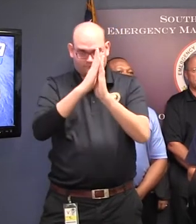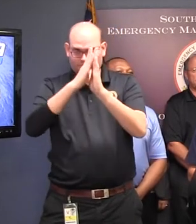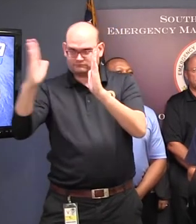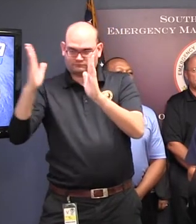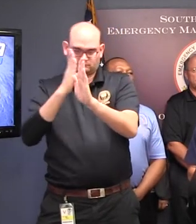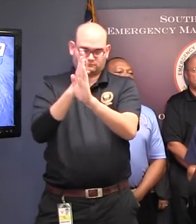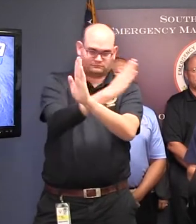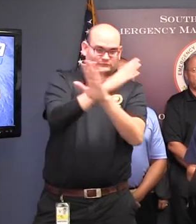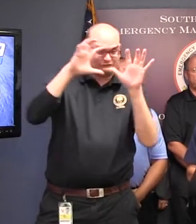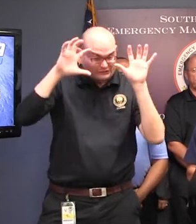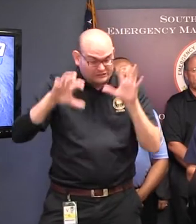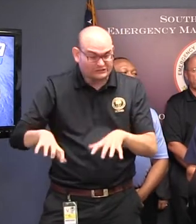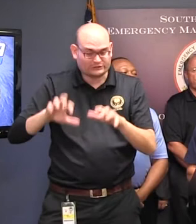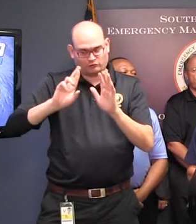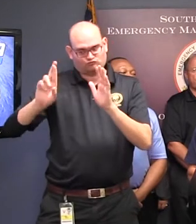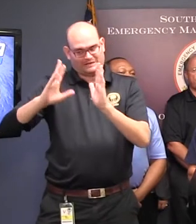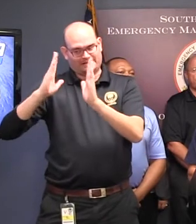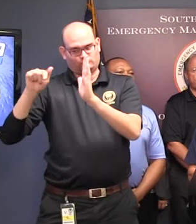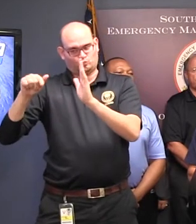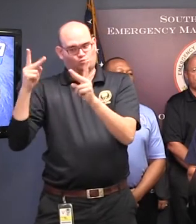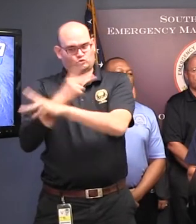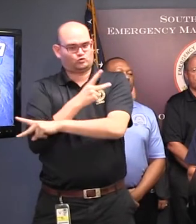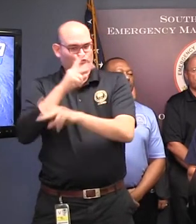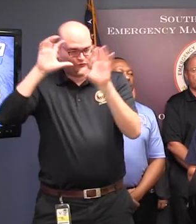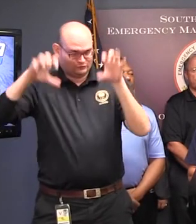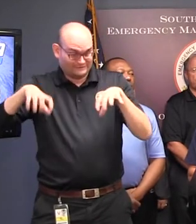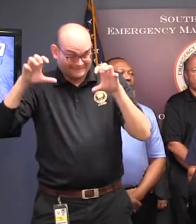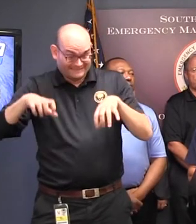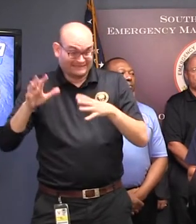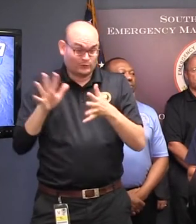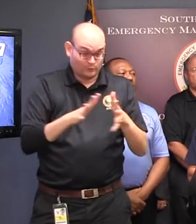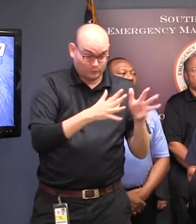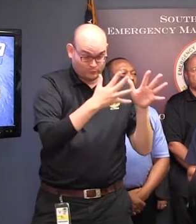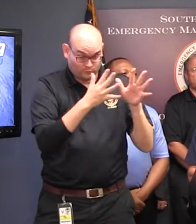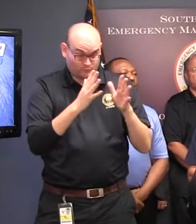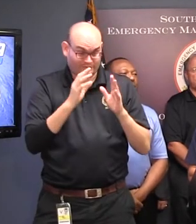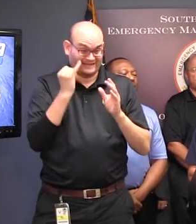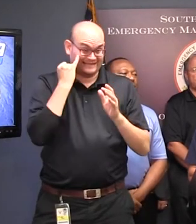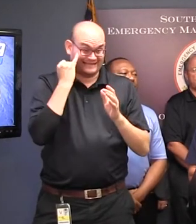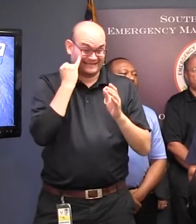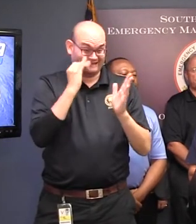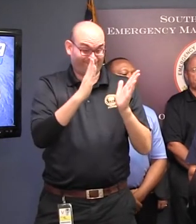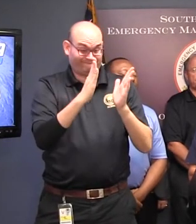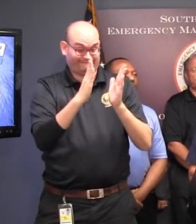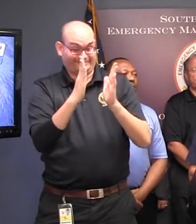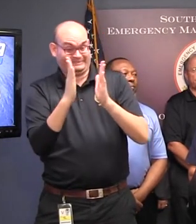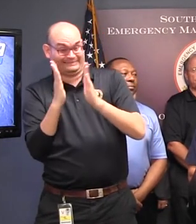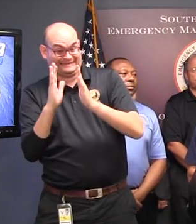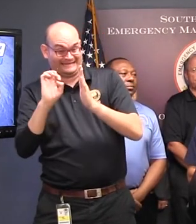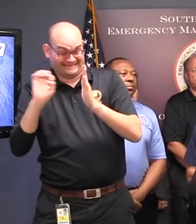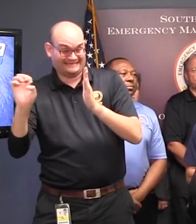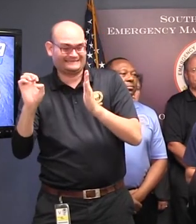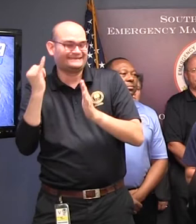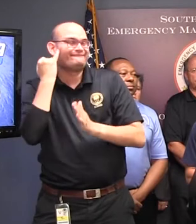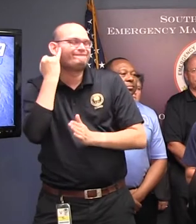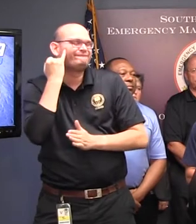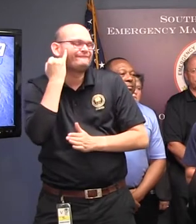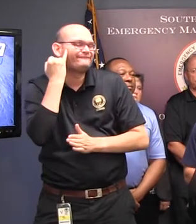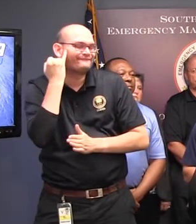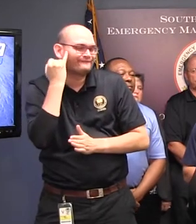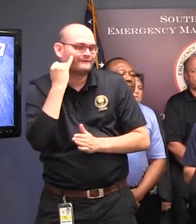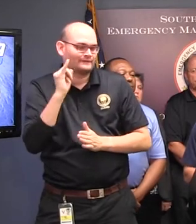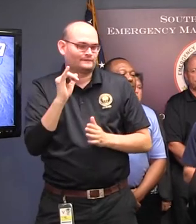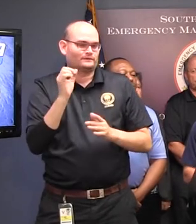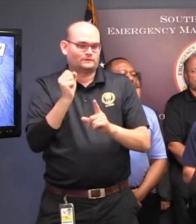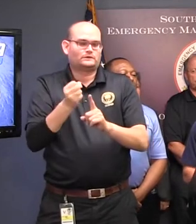side of the track. Any shift to the east, which is certainly possible as the storm is still three days out, would bring much greater impacts to the